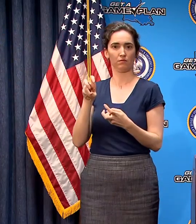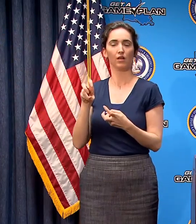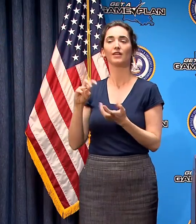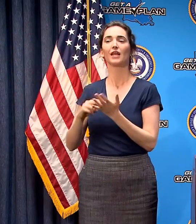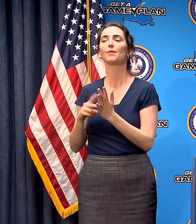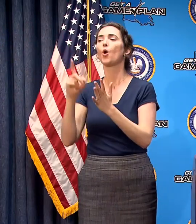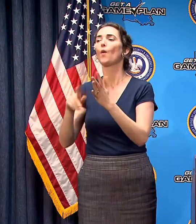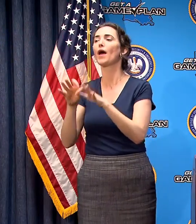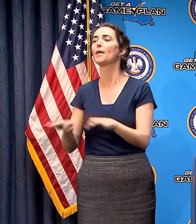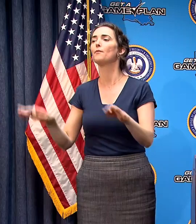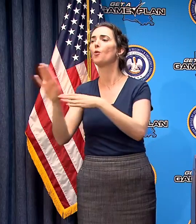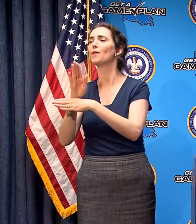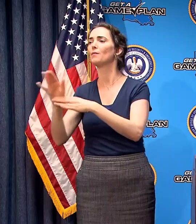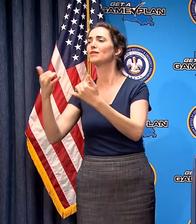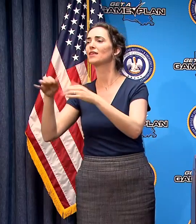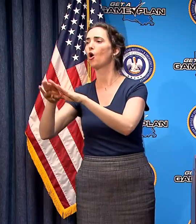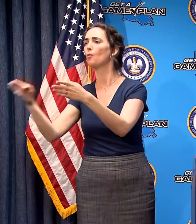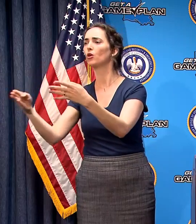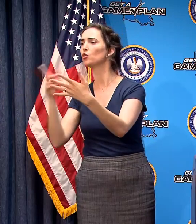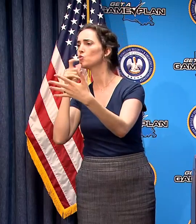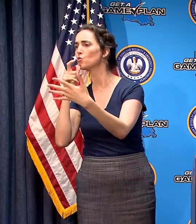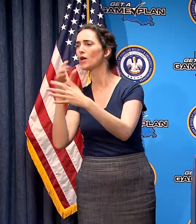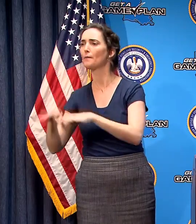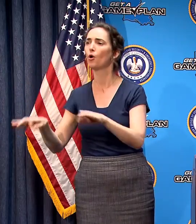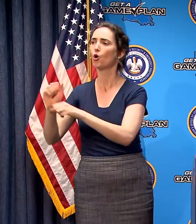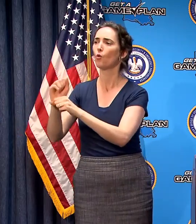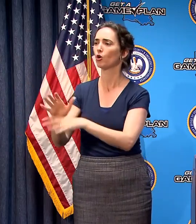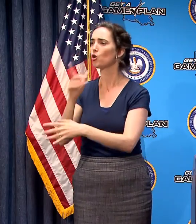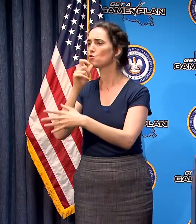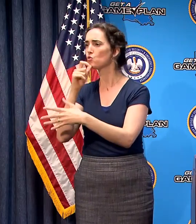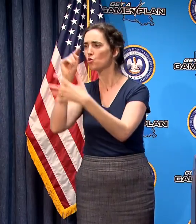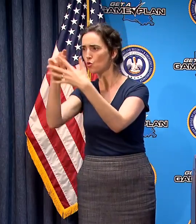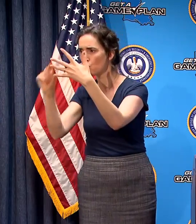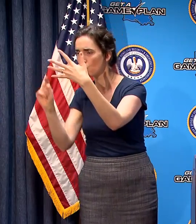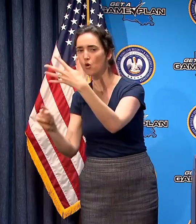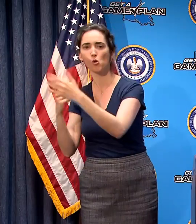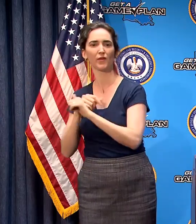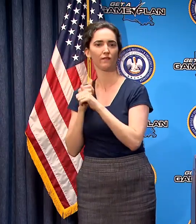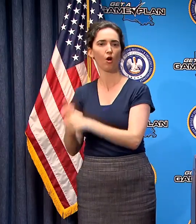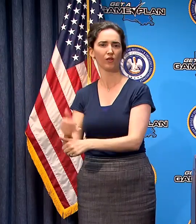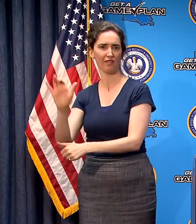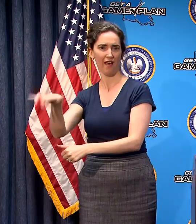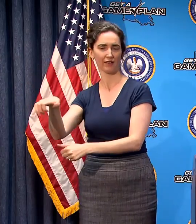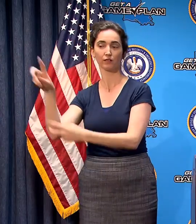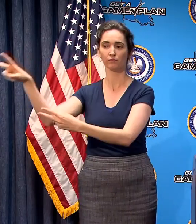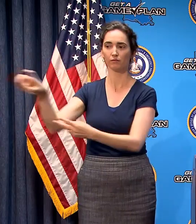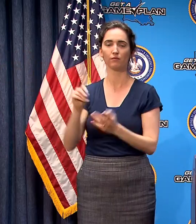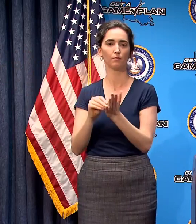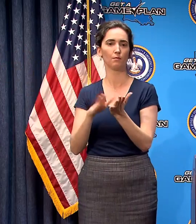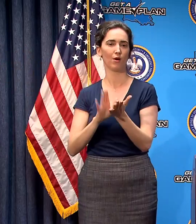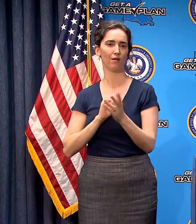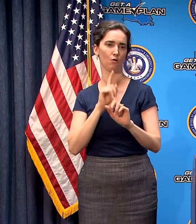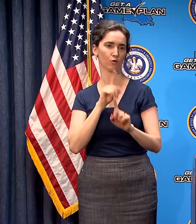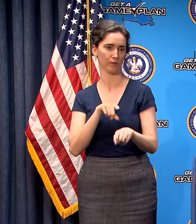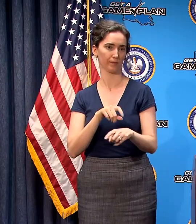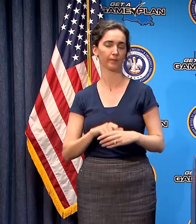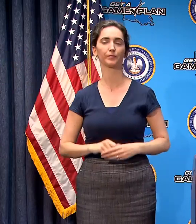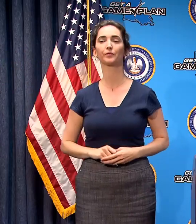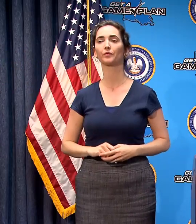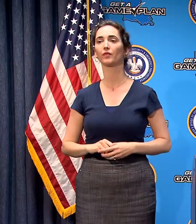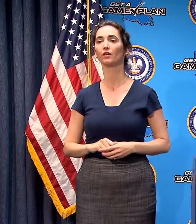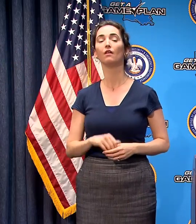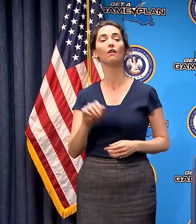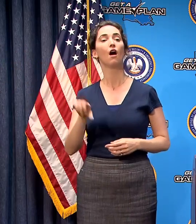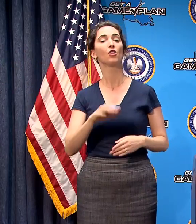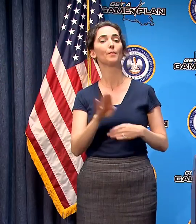like that has to remain open and who those essential workers are to keep them open businesses closed to